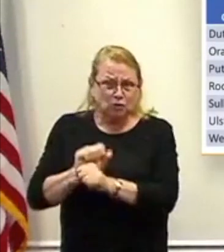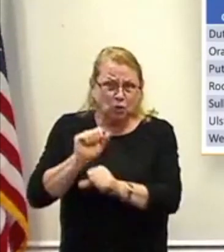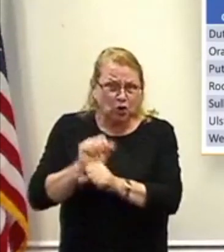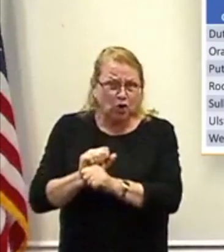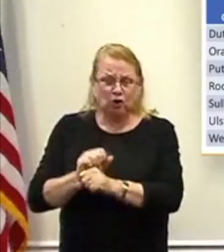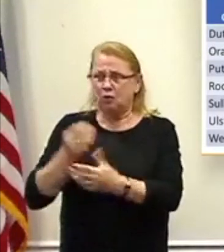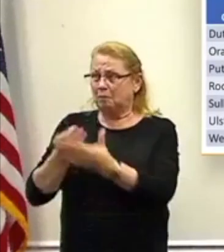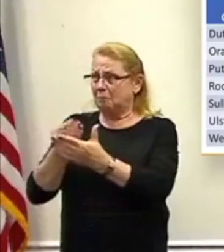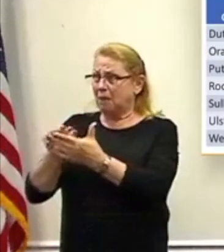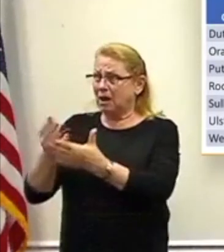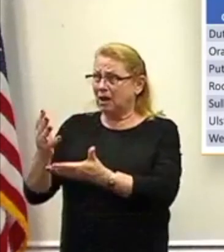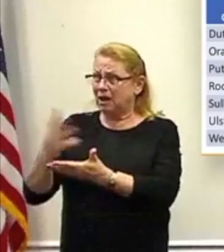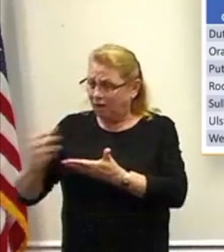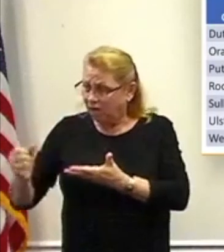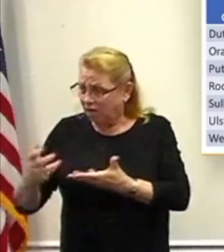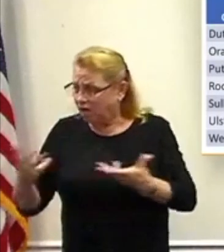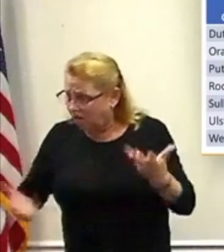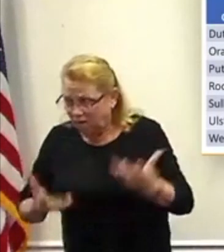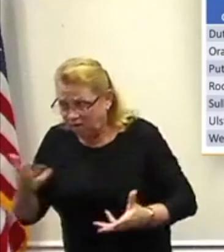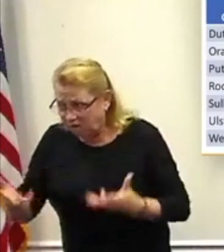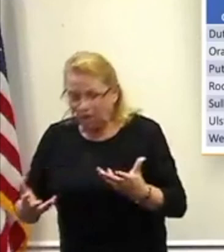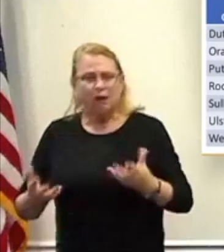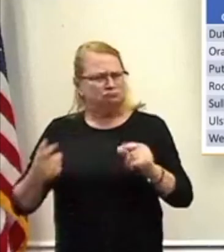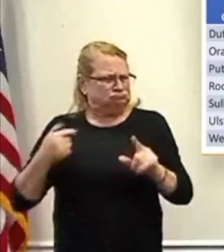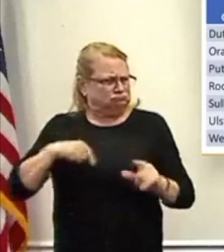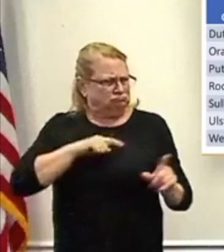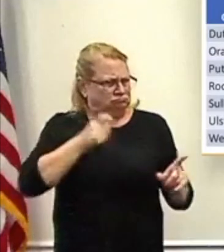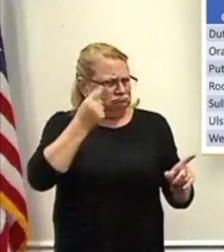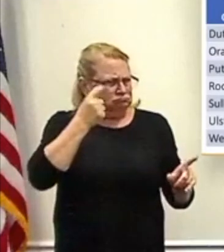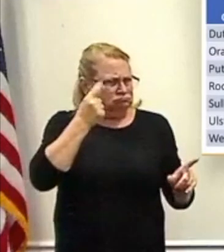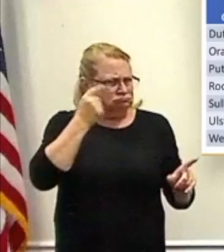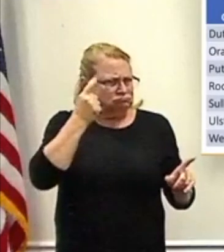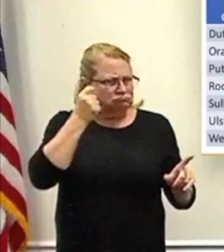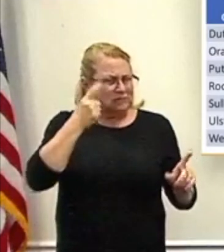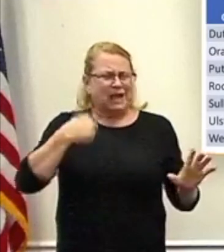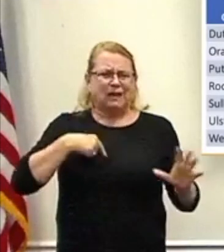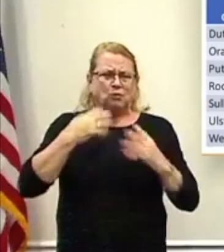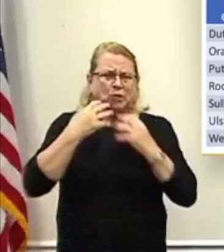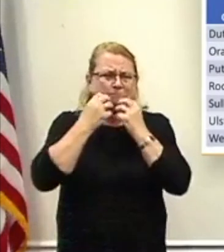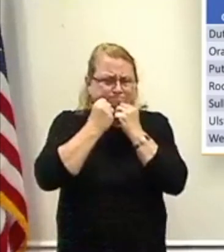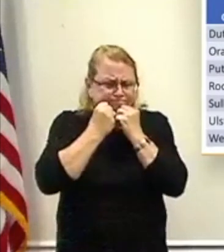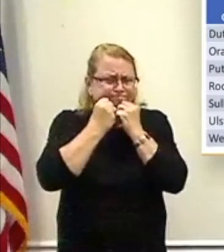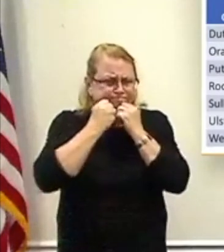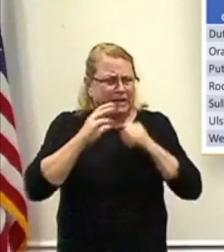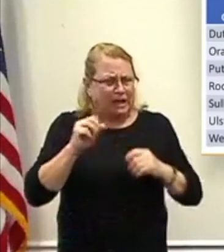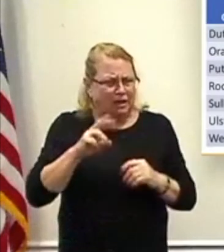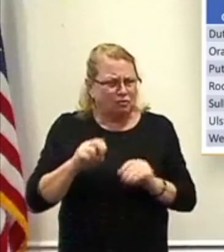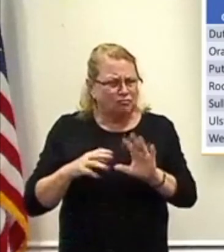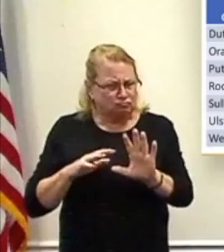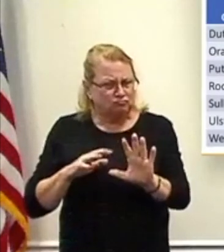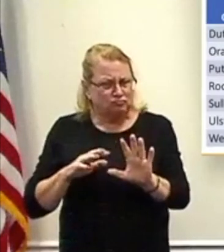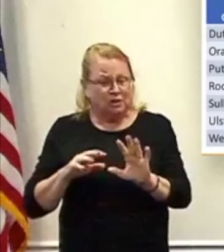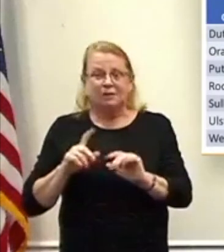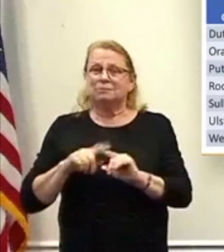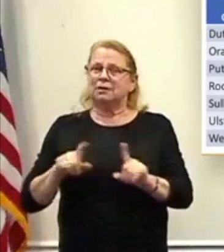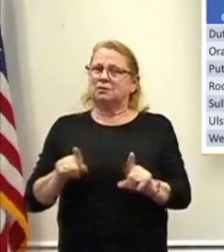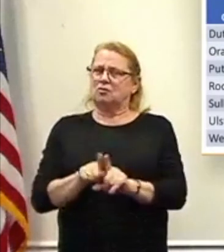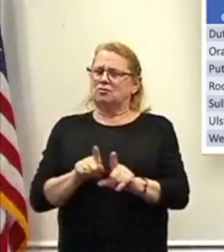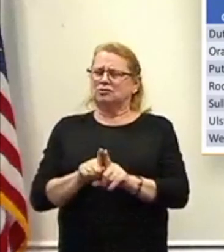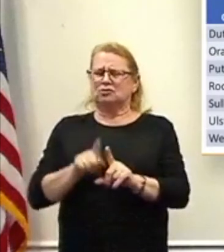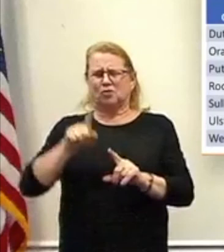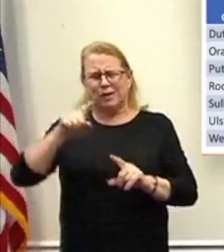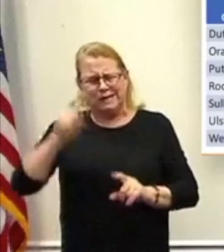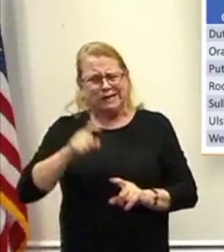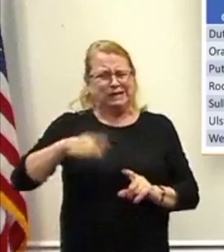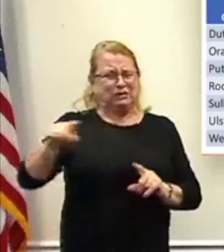losses. I understand that. Believe me, we do, and we deeply care about that. At the same time, we need people to stay vigilant